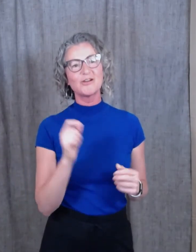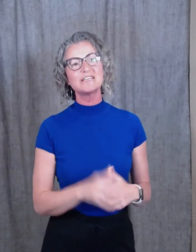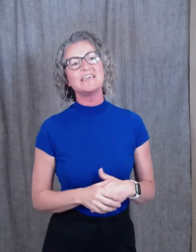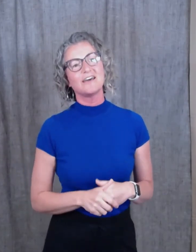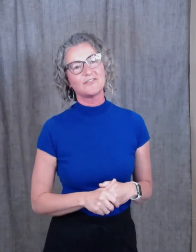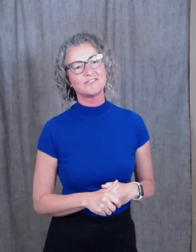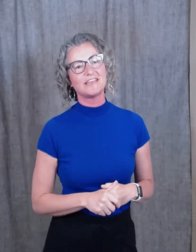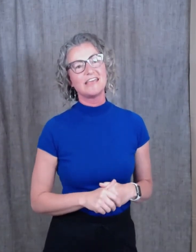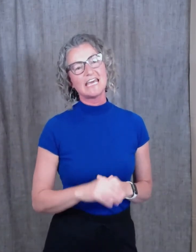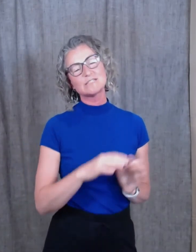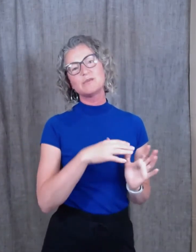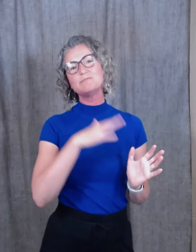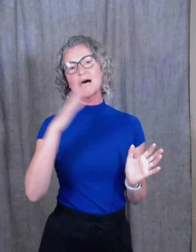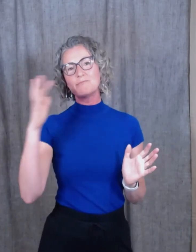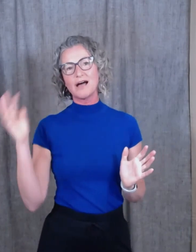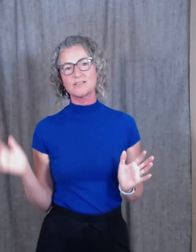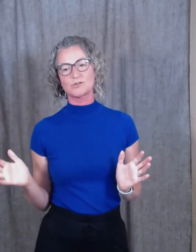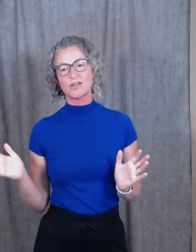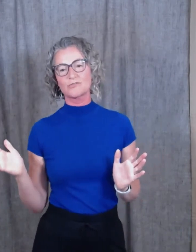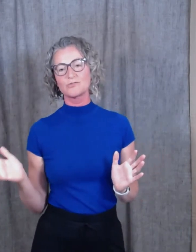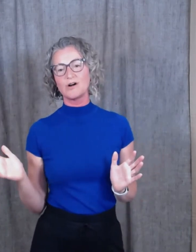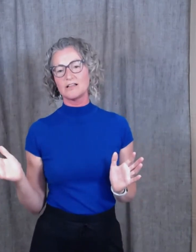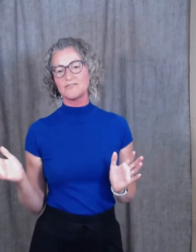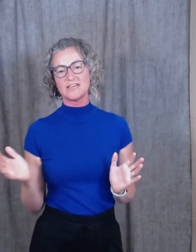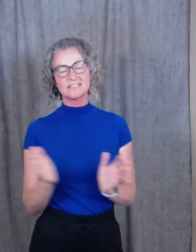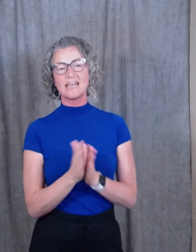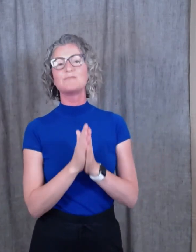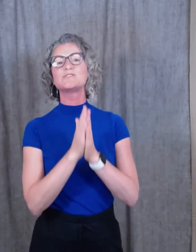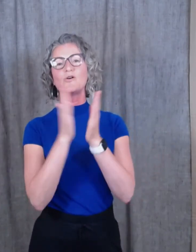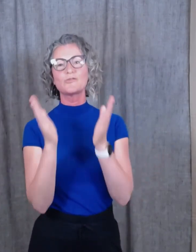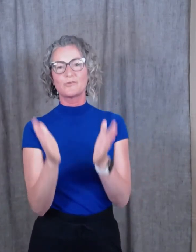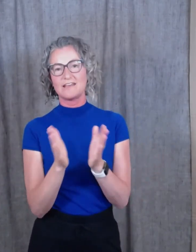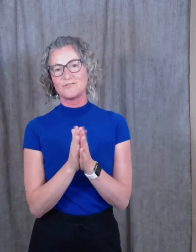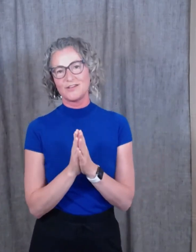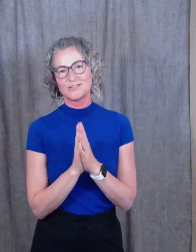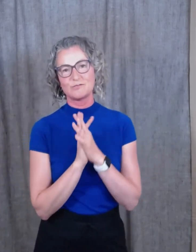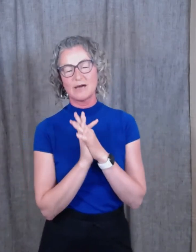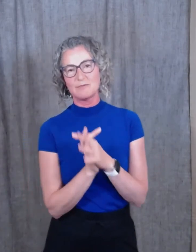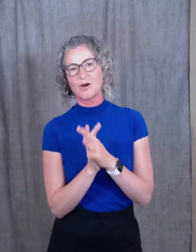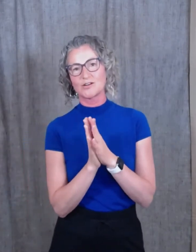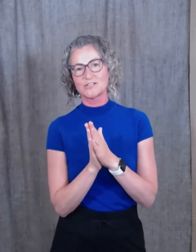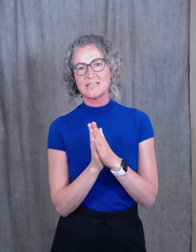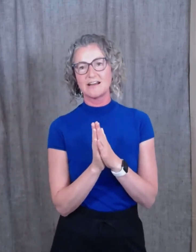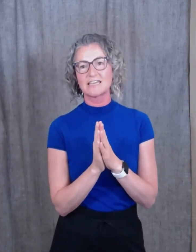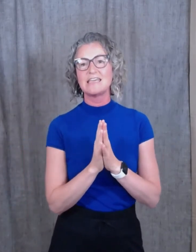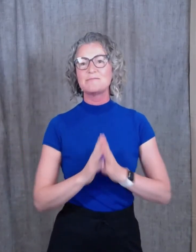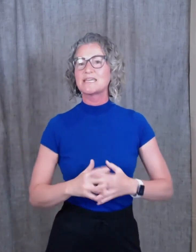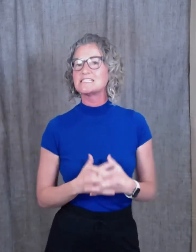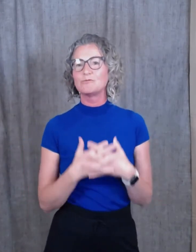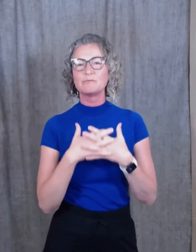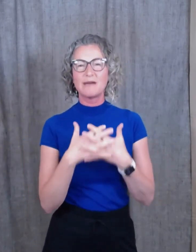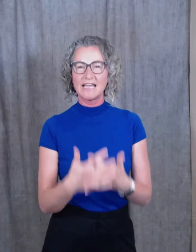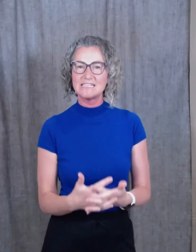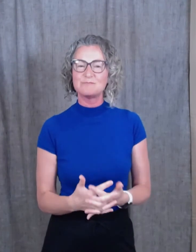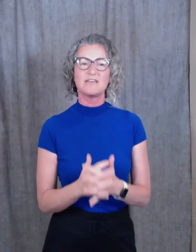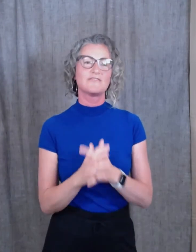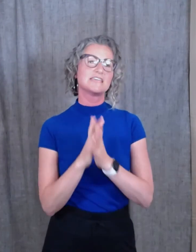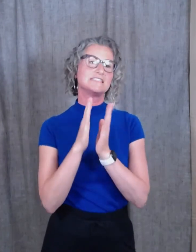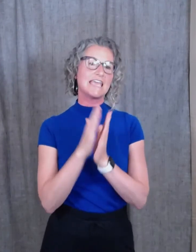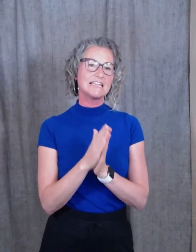gift has been my mantra through all of this. And I am so grateful to my partner Derek, because he reminds me of this daily.